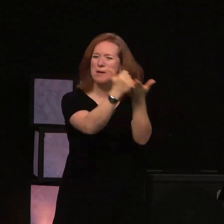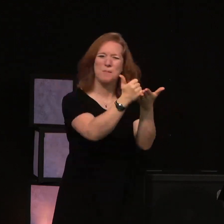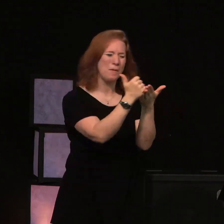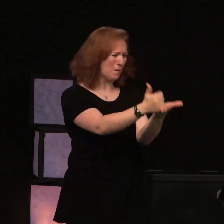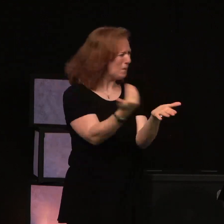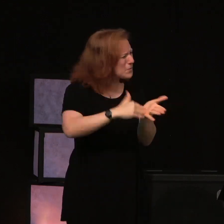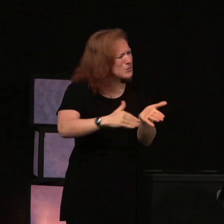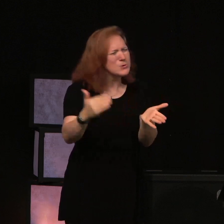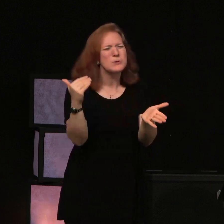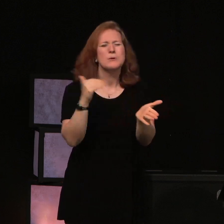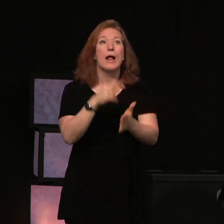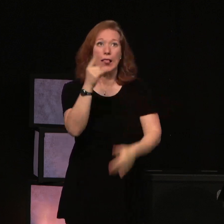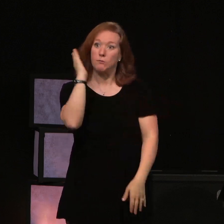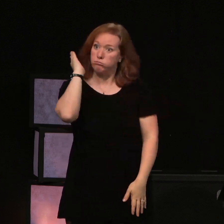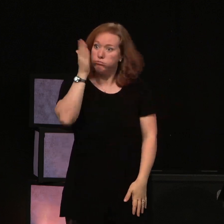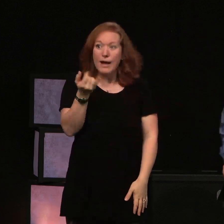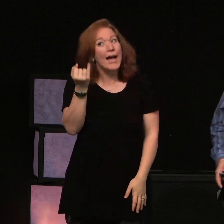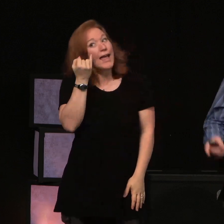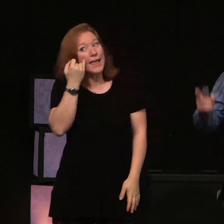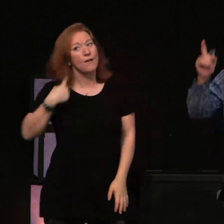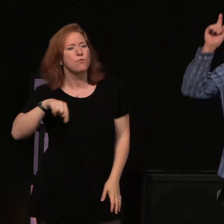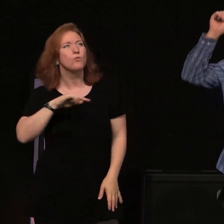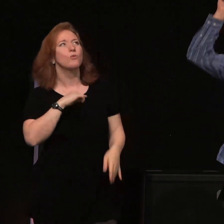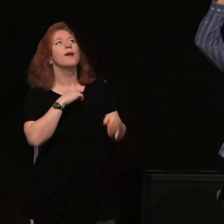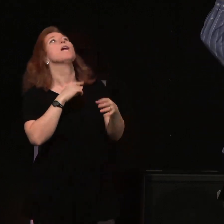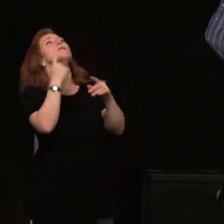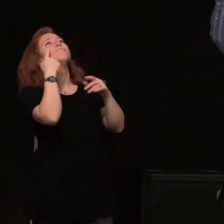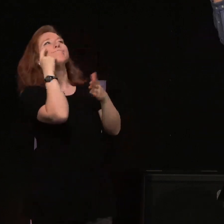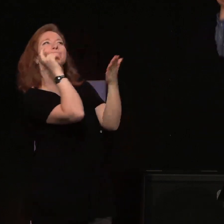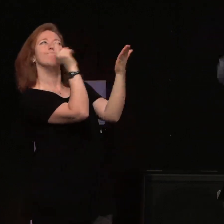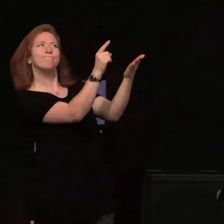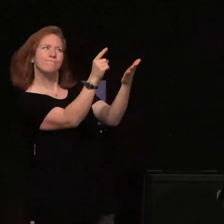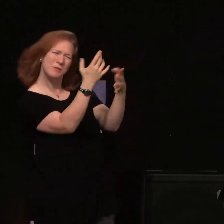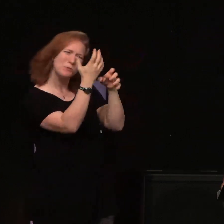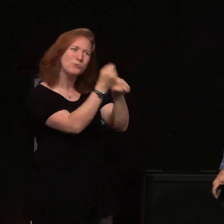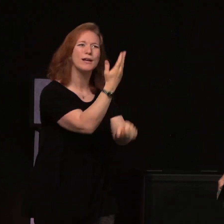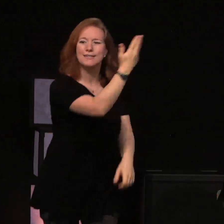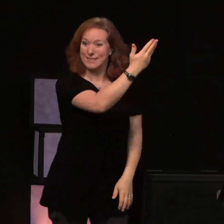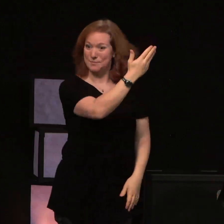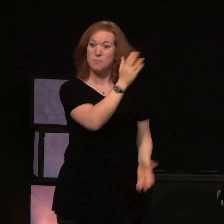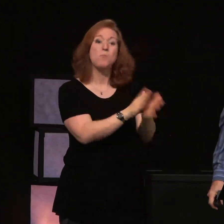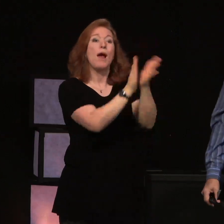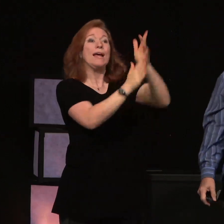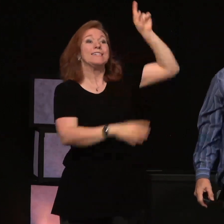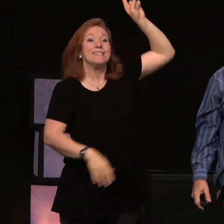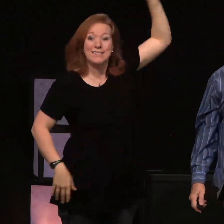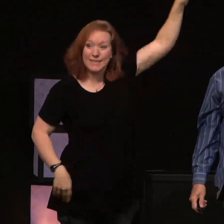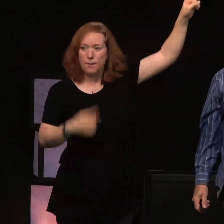the more we trust in him and recognize it. Give him the credit for the healing.